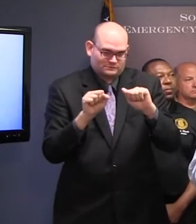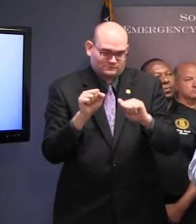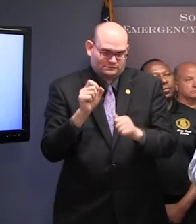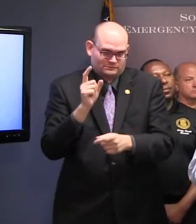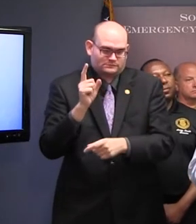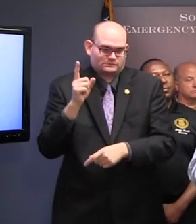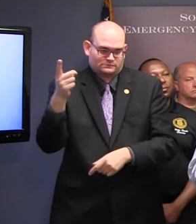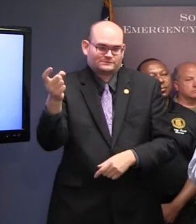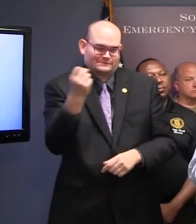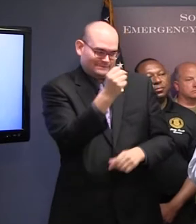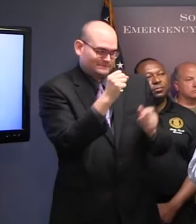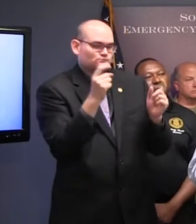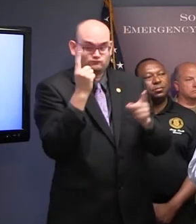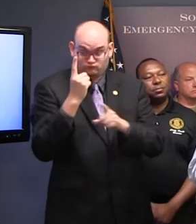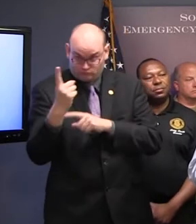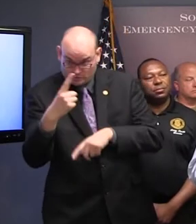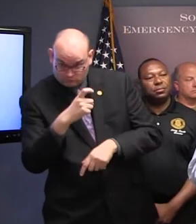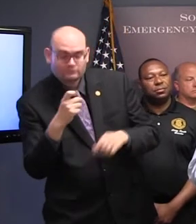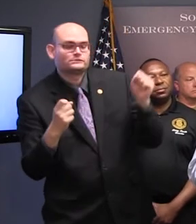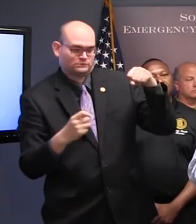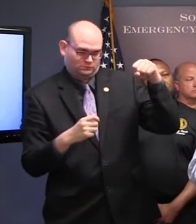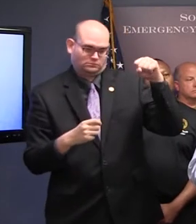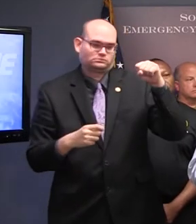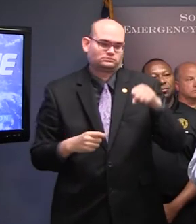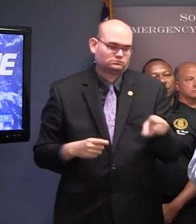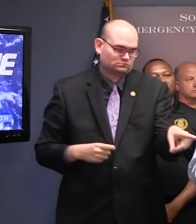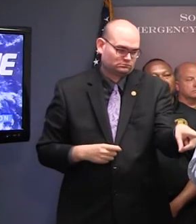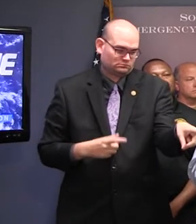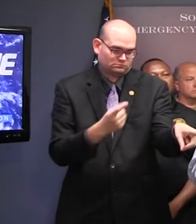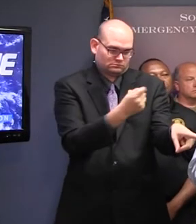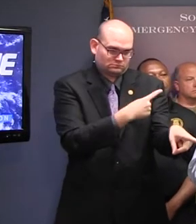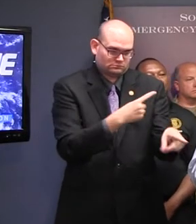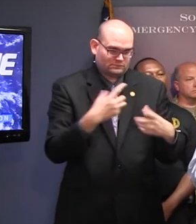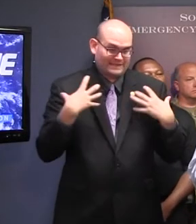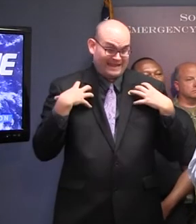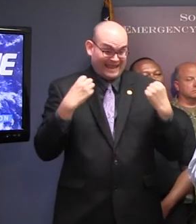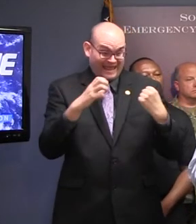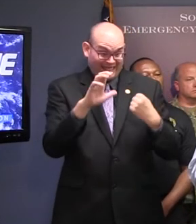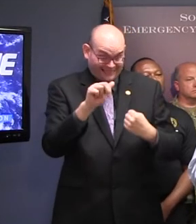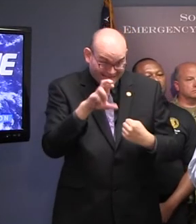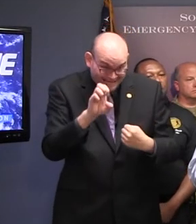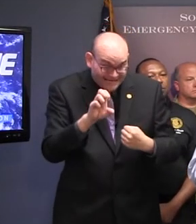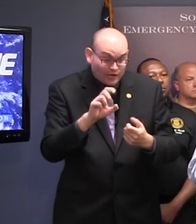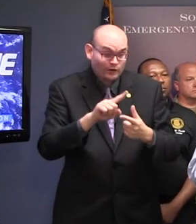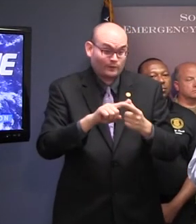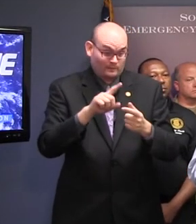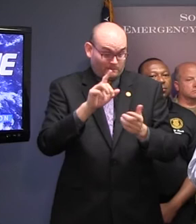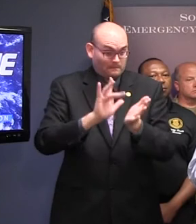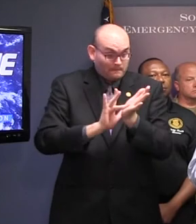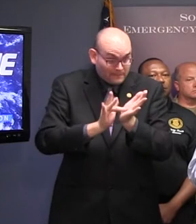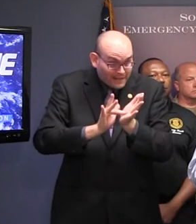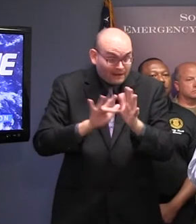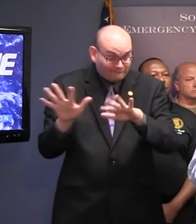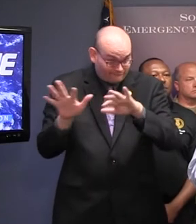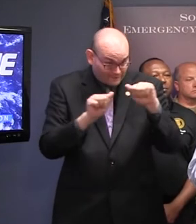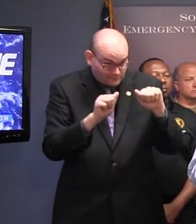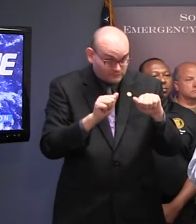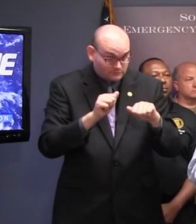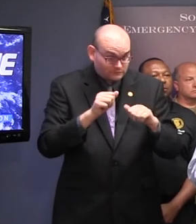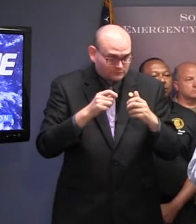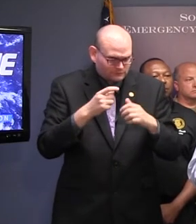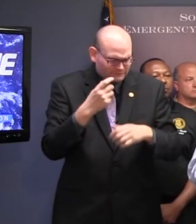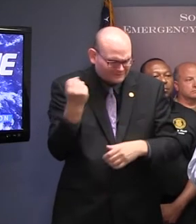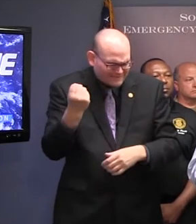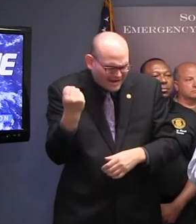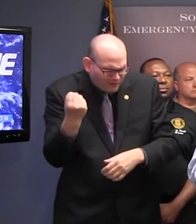are already ordered for health care facilities, would those be the counties that would be impacted by the 10 a.m. evacuation on Saturday, or would it